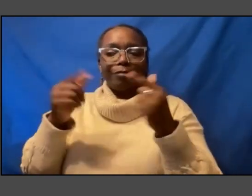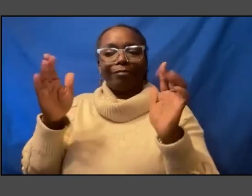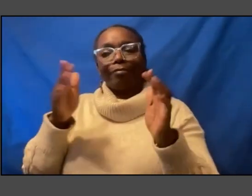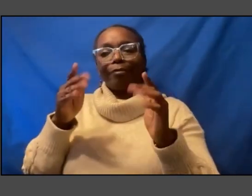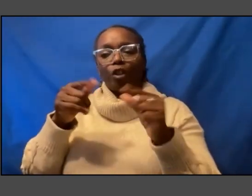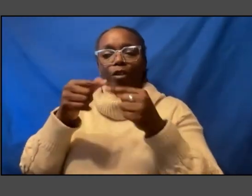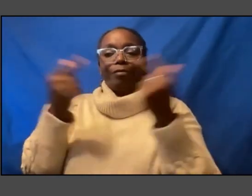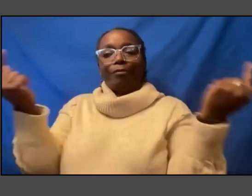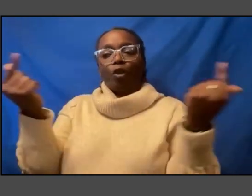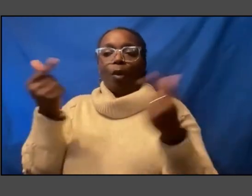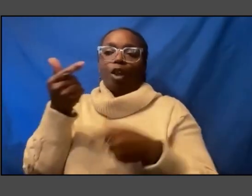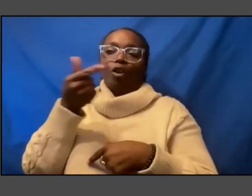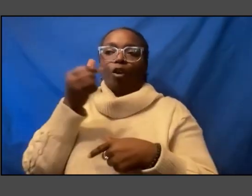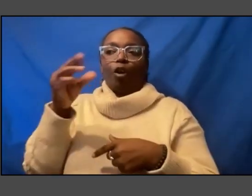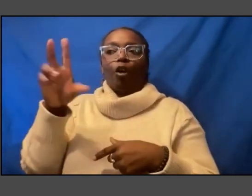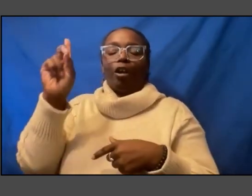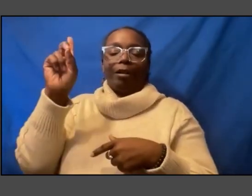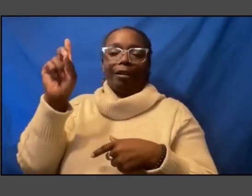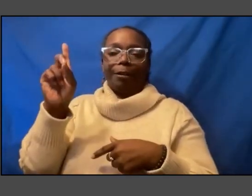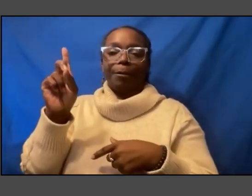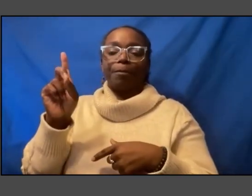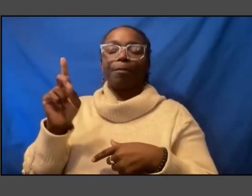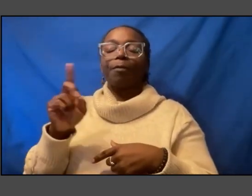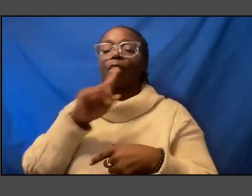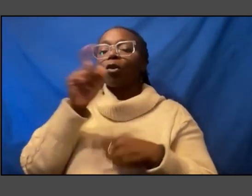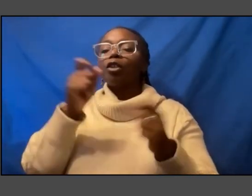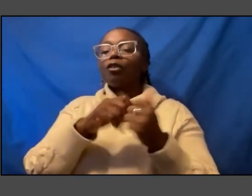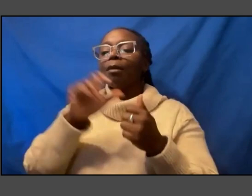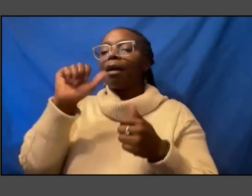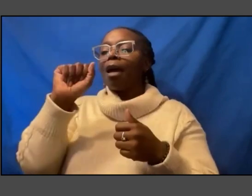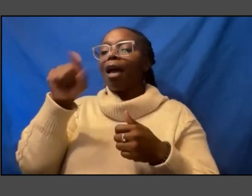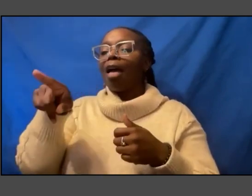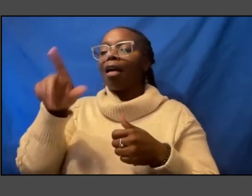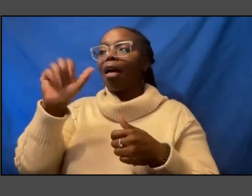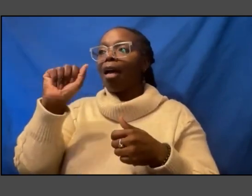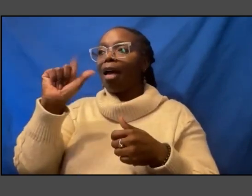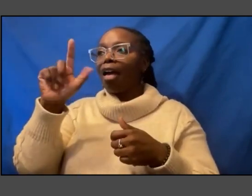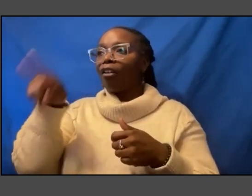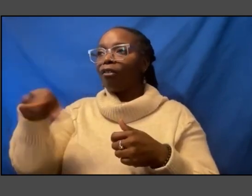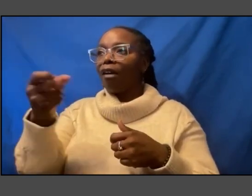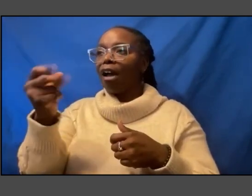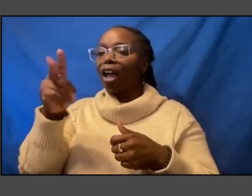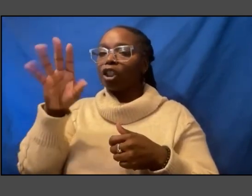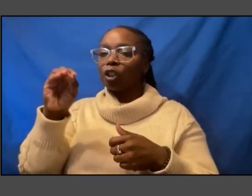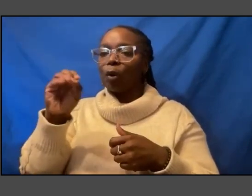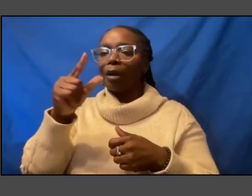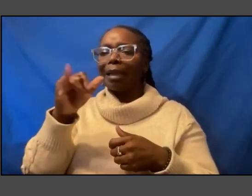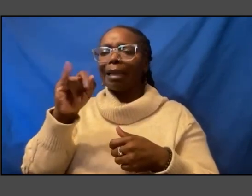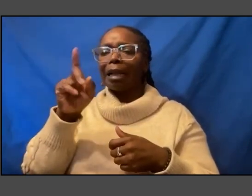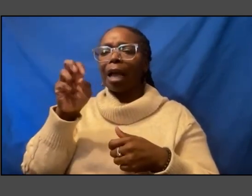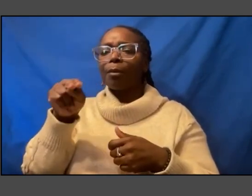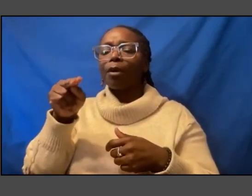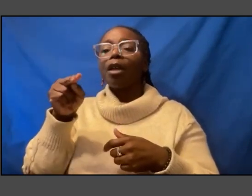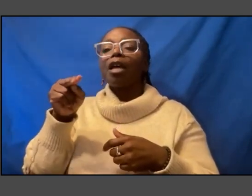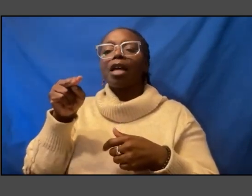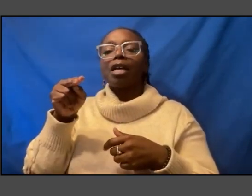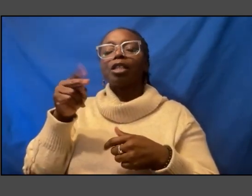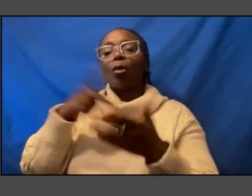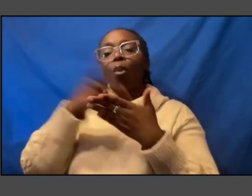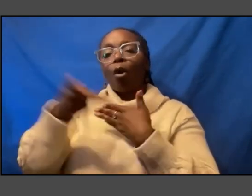this question comes from alfonso giscom who's program coordinator at the united states holocaust museum how can people